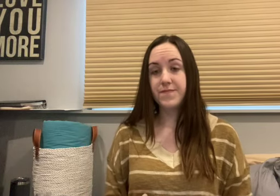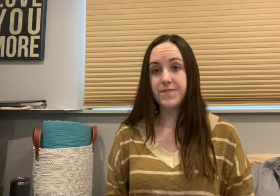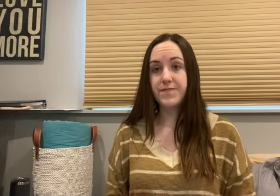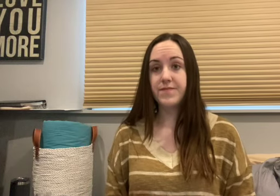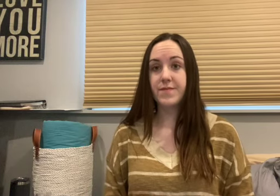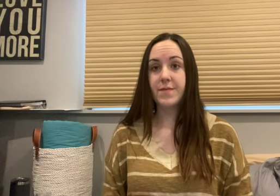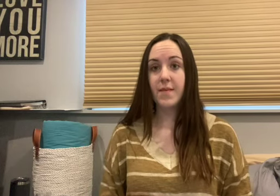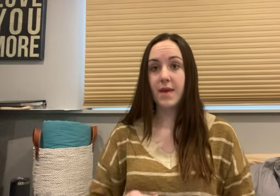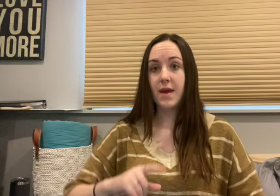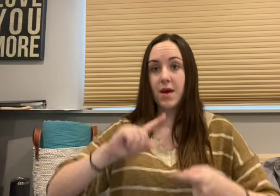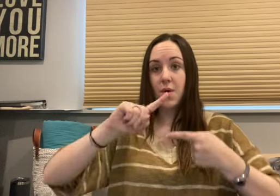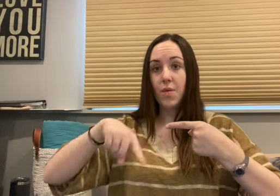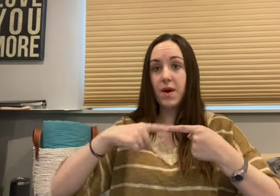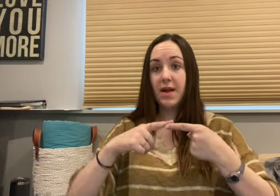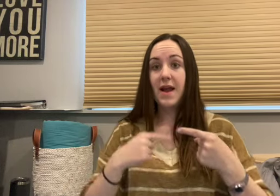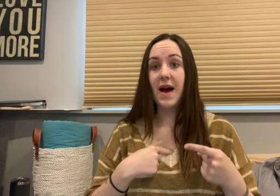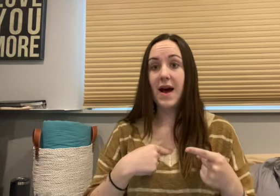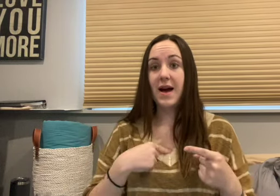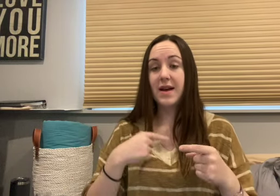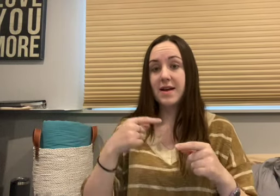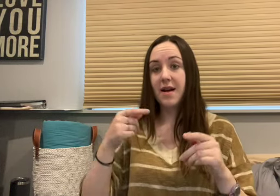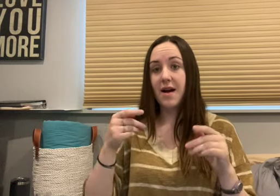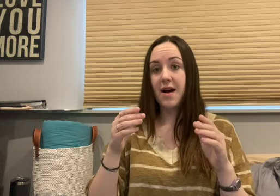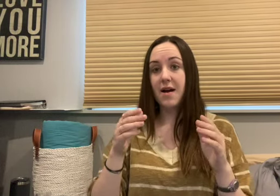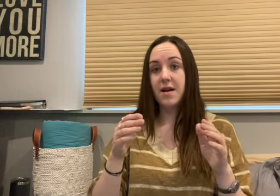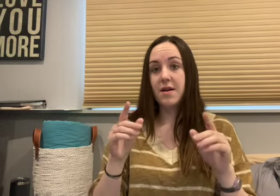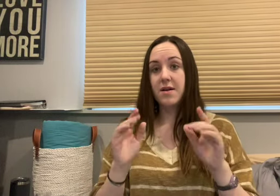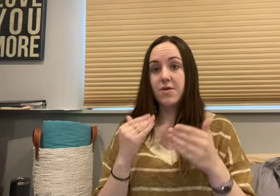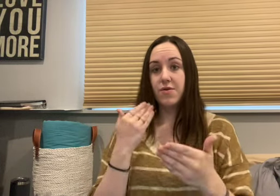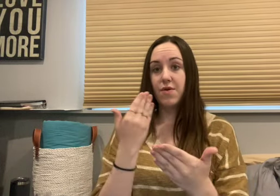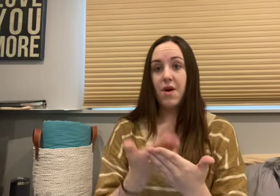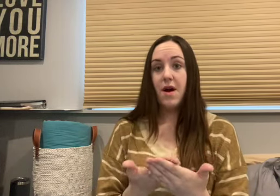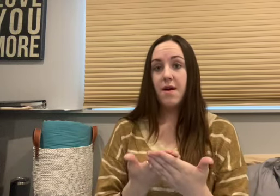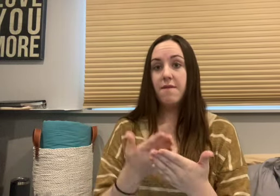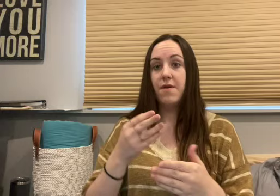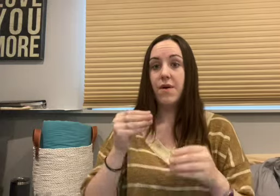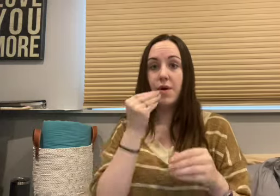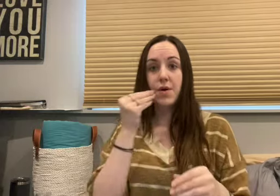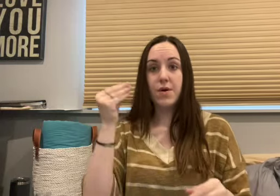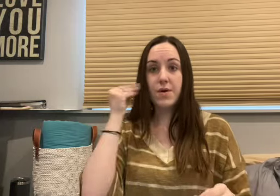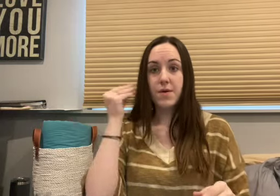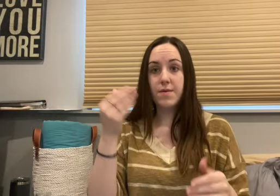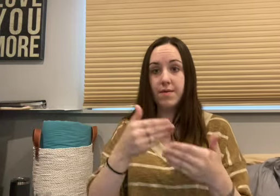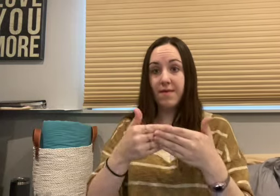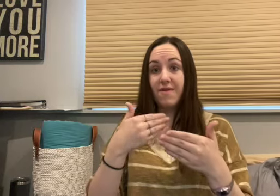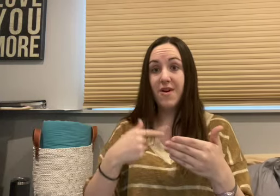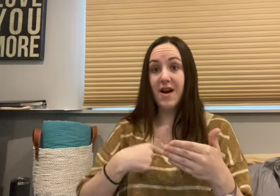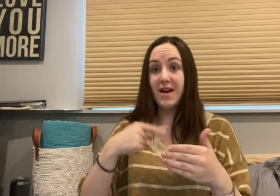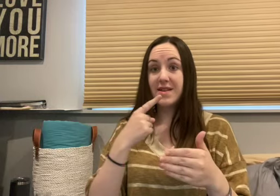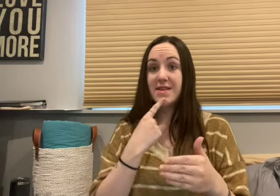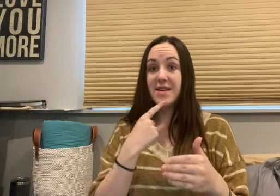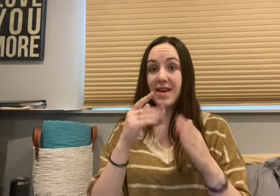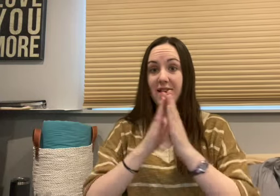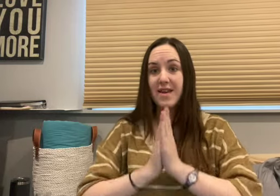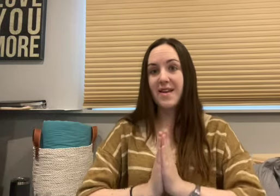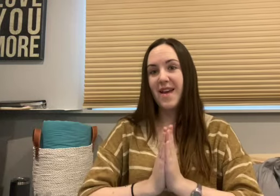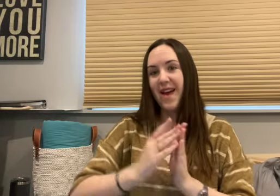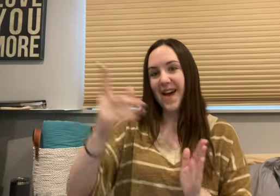have And when I got home, for I said amen Asking God